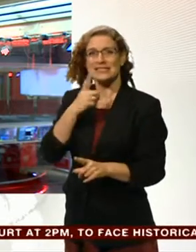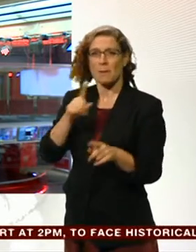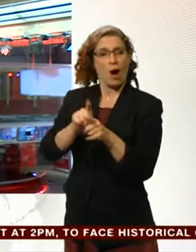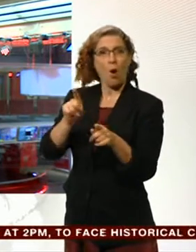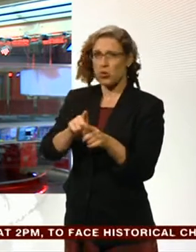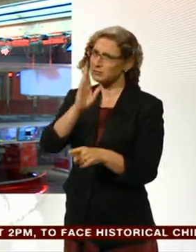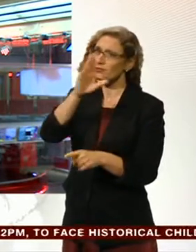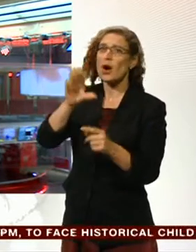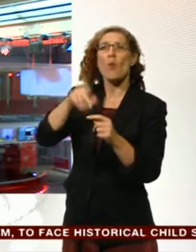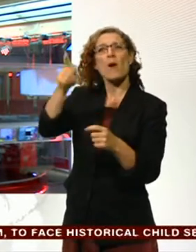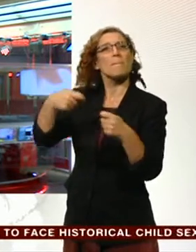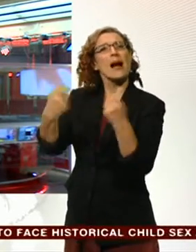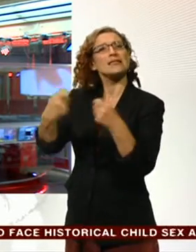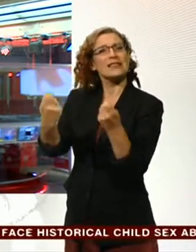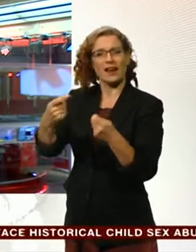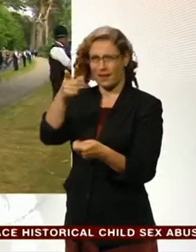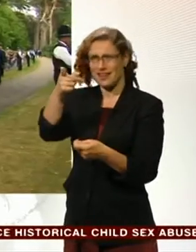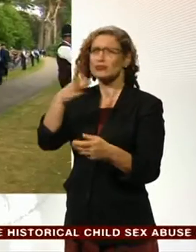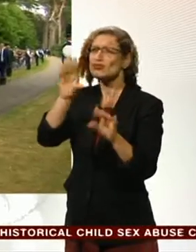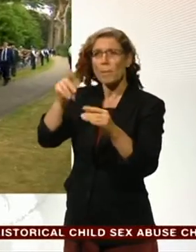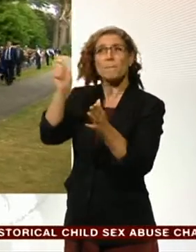with the publishers of the magazines that buy these photographs.